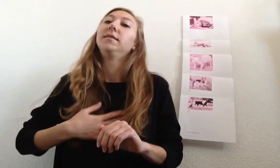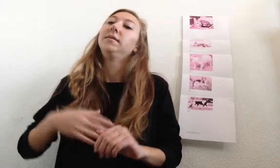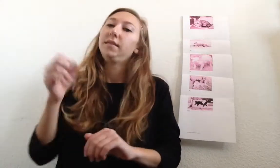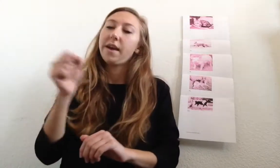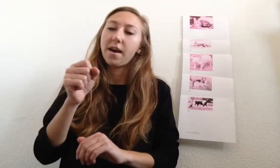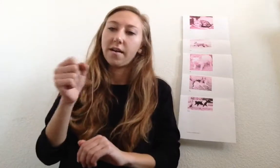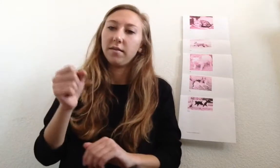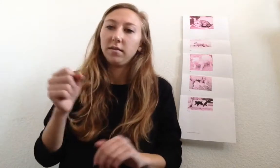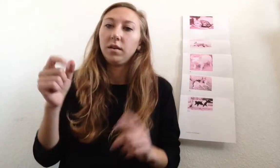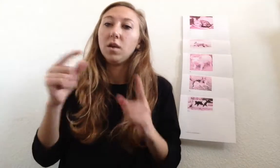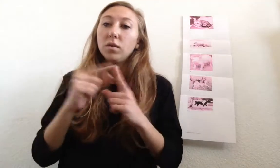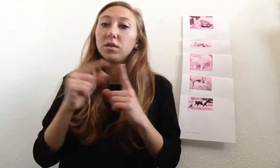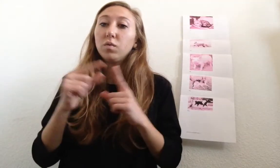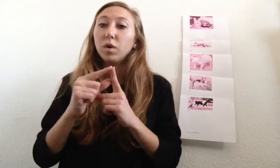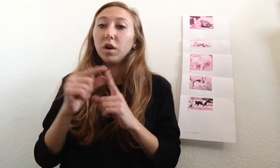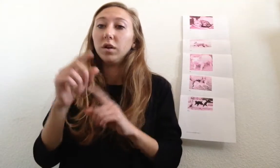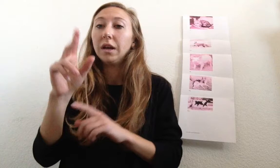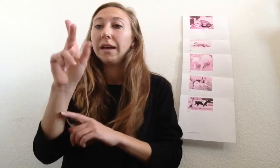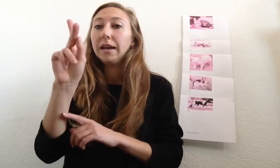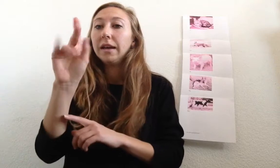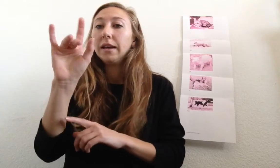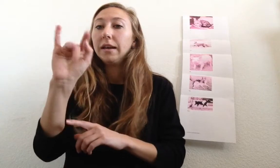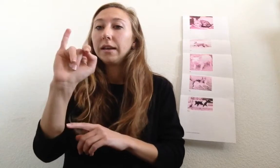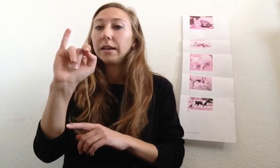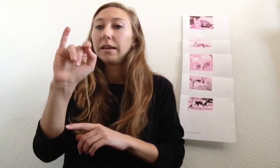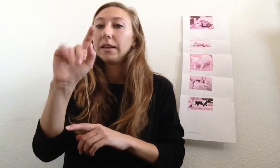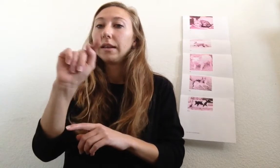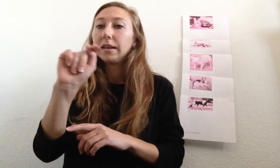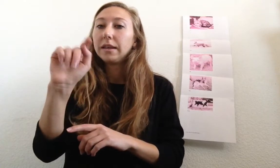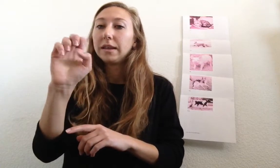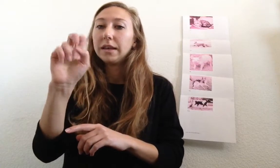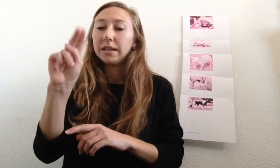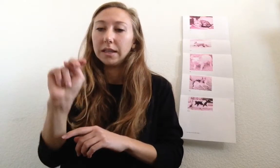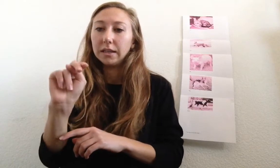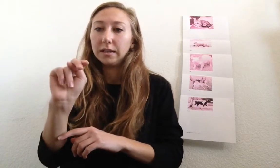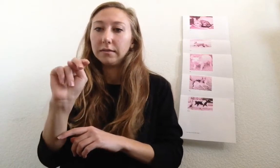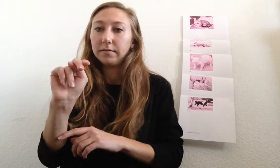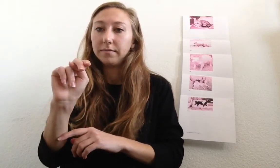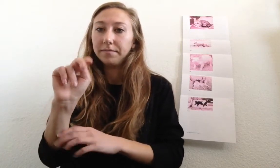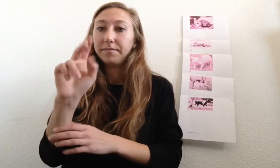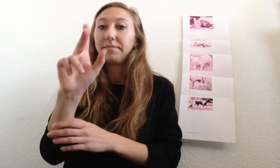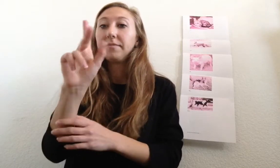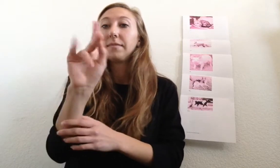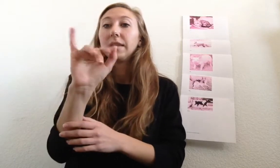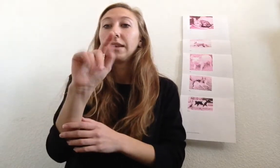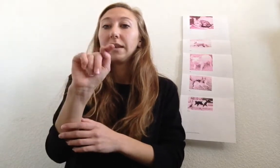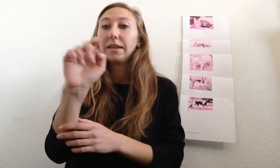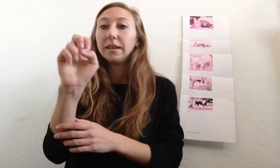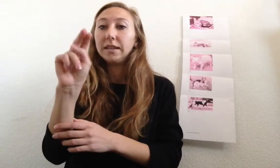Yeah, it was the word kitchen. Kitchen.